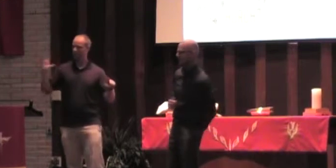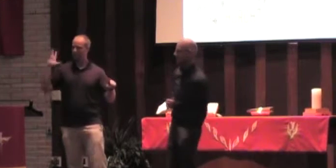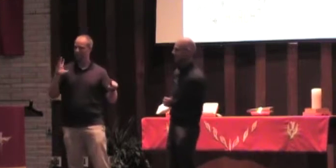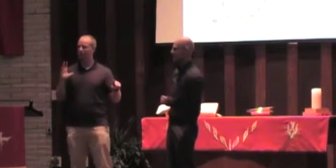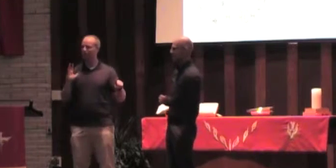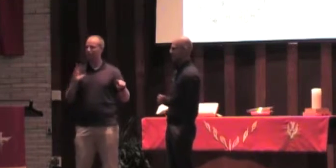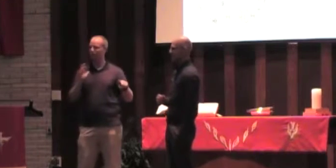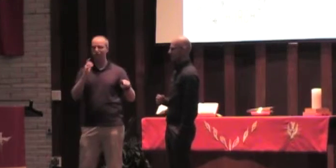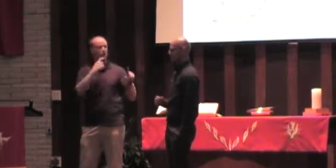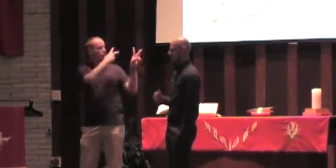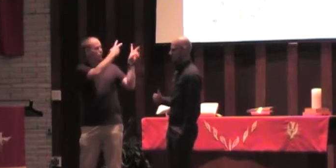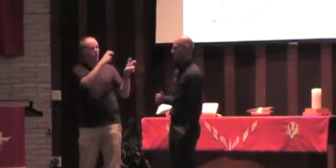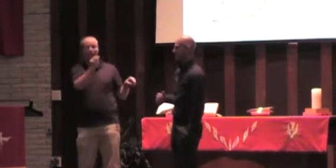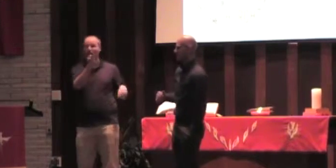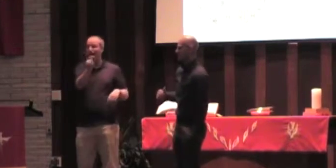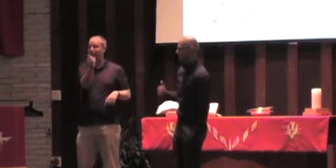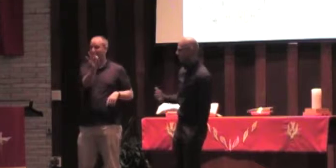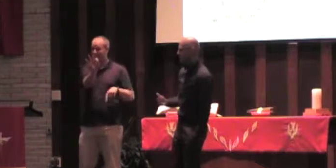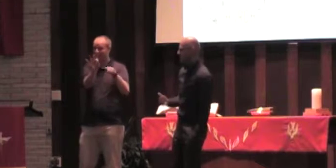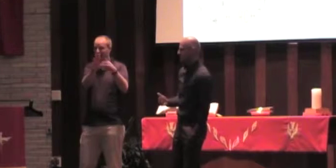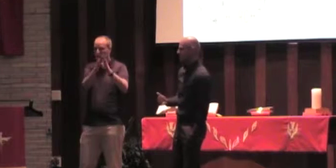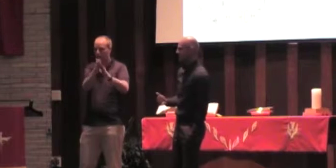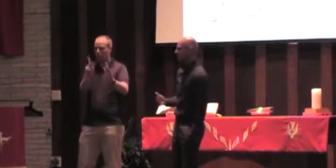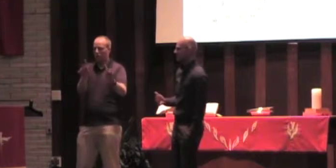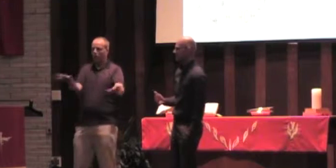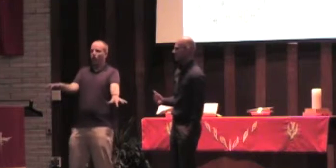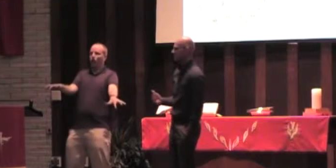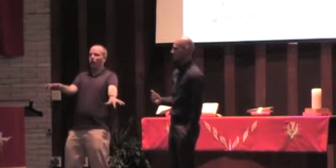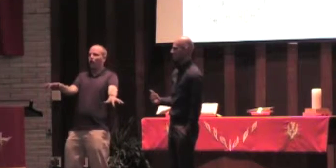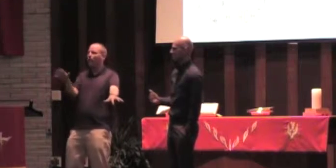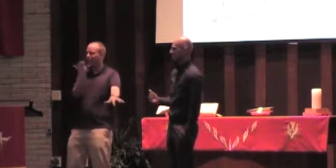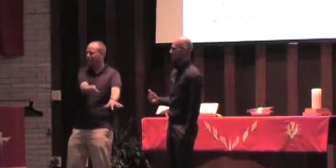in Acts chapter 19 in the city of Ephesus.